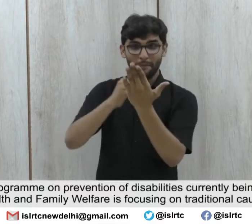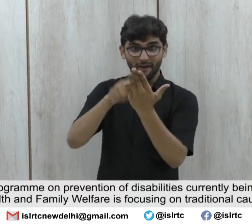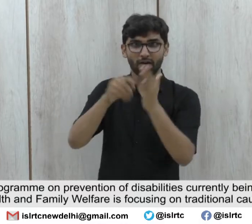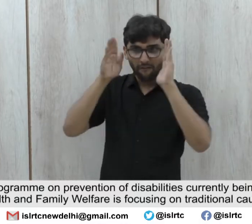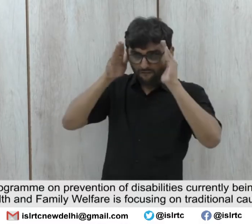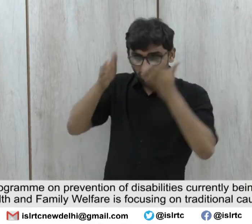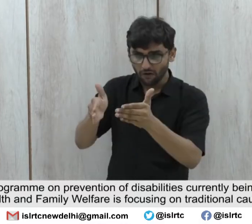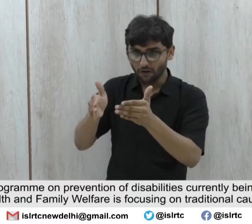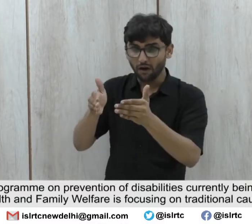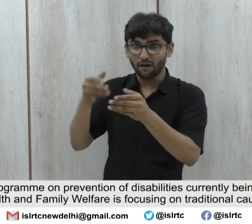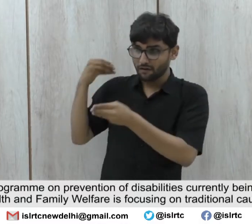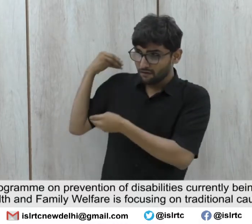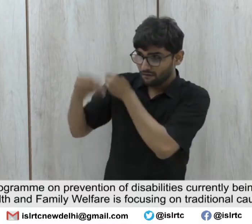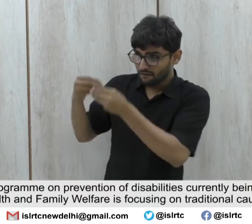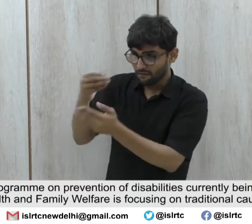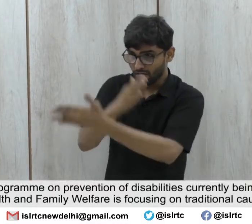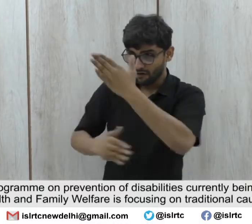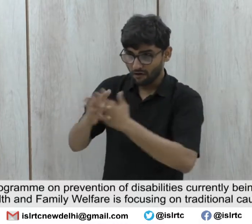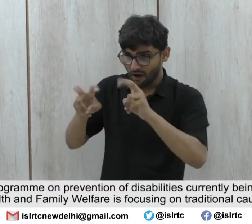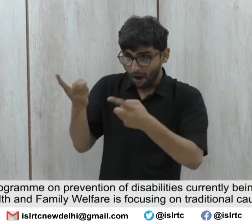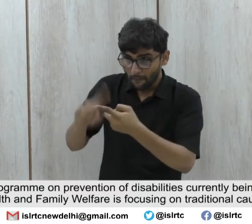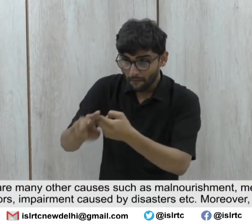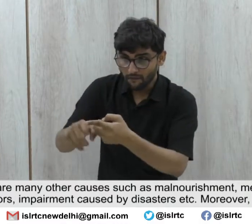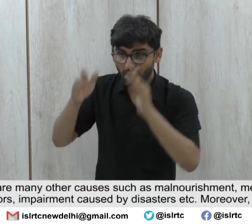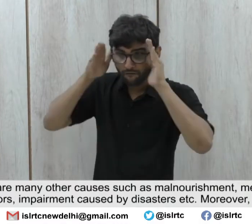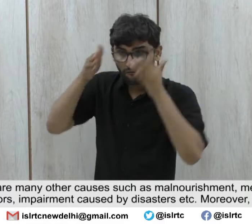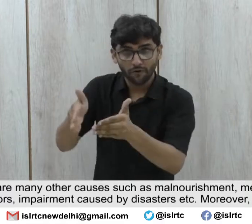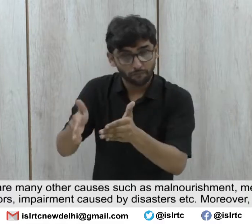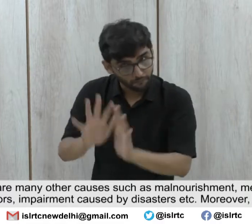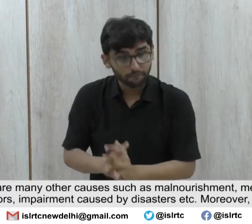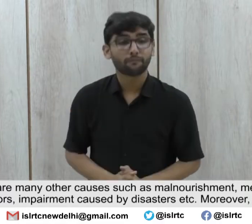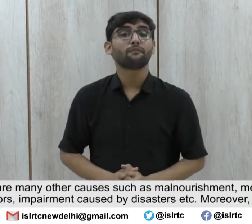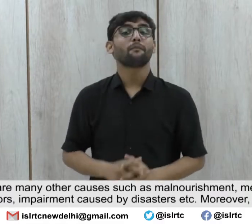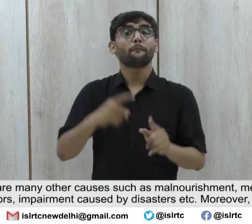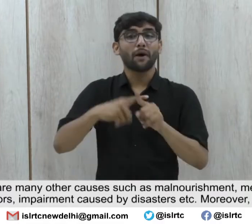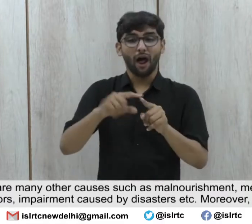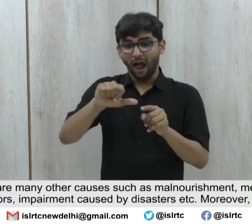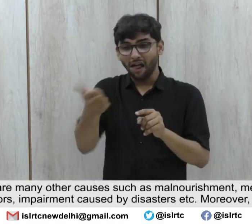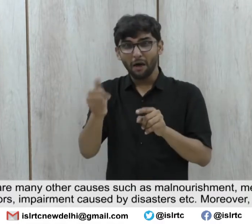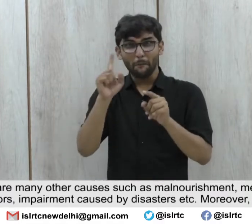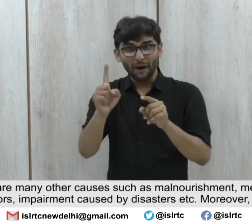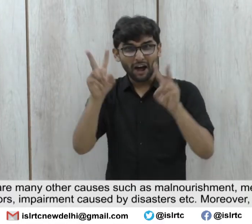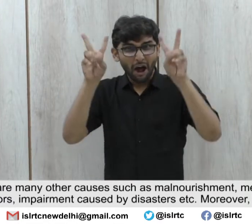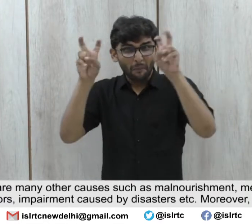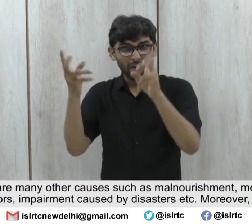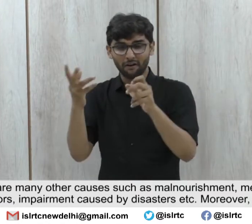Disabilities 7.1